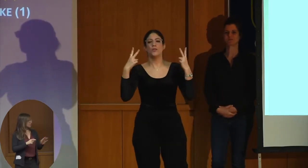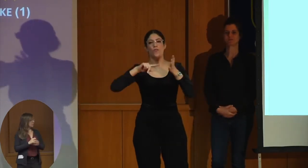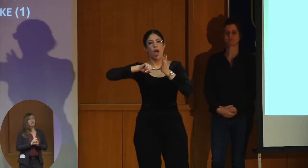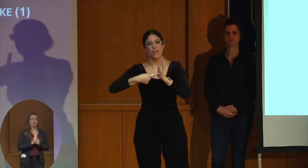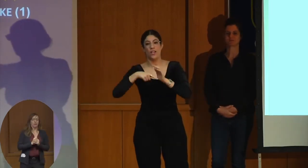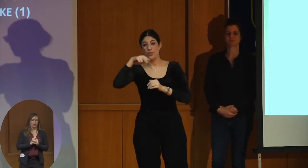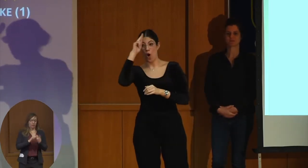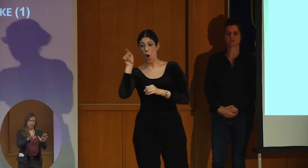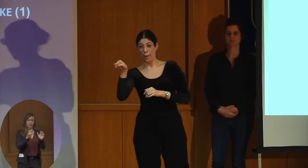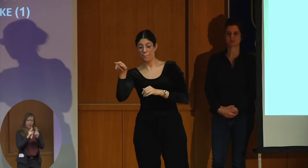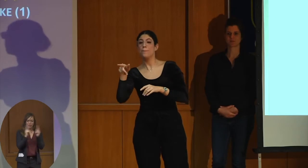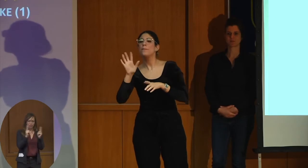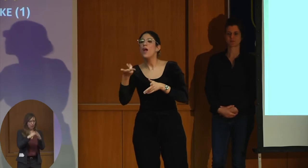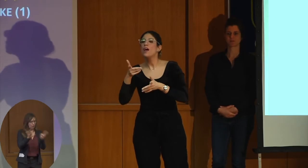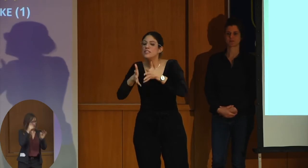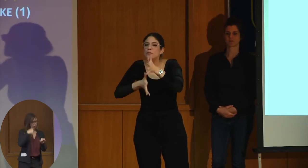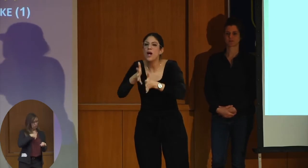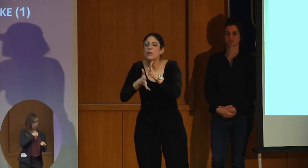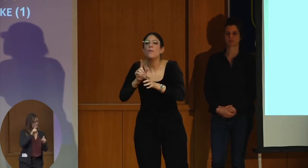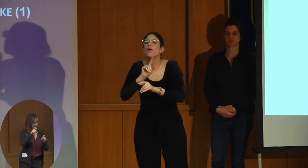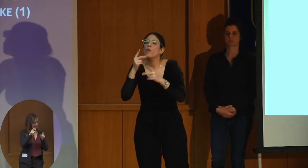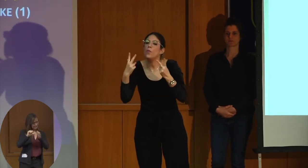Okay. it was very important for us to stress to the parents,